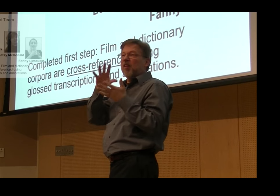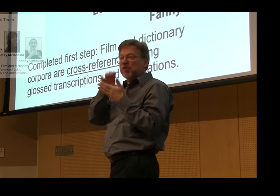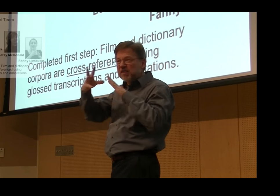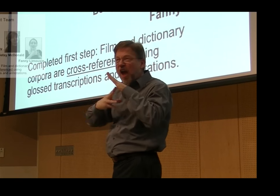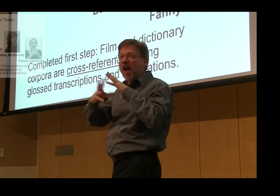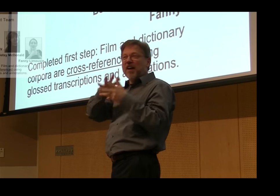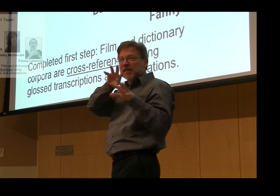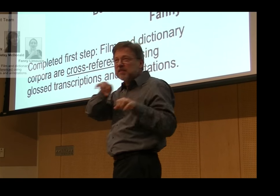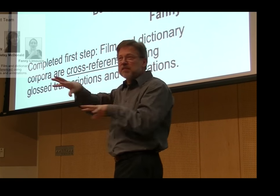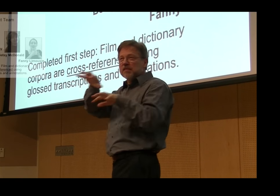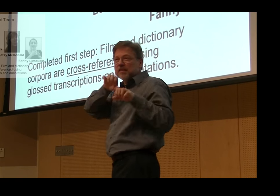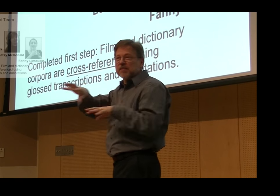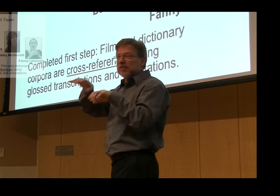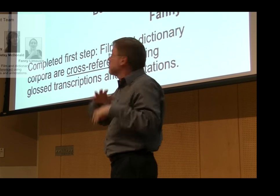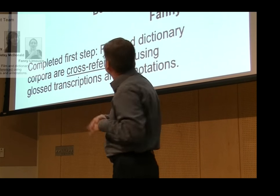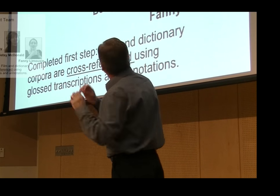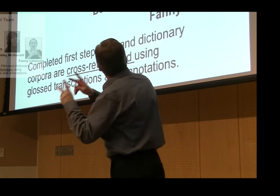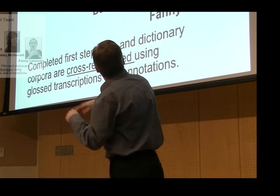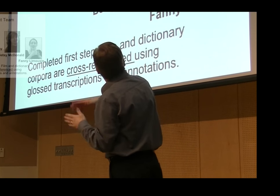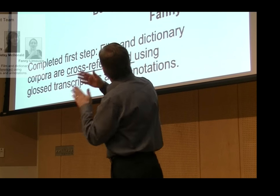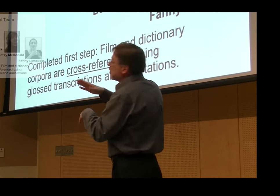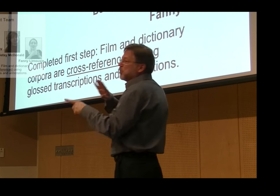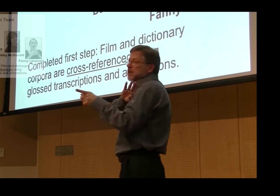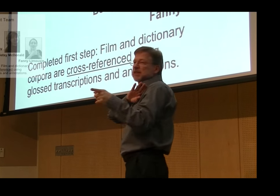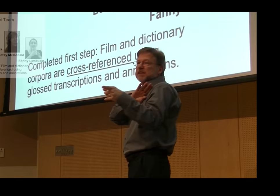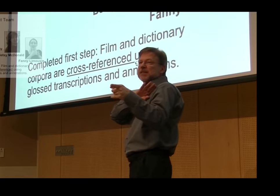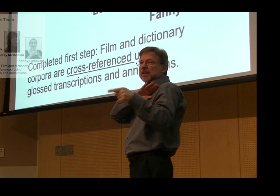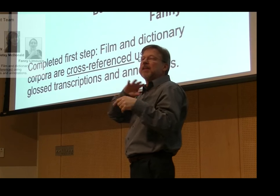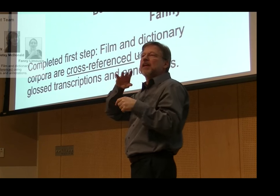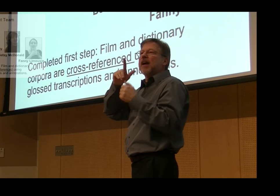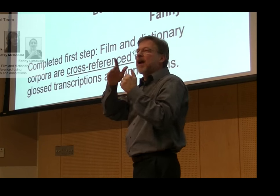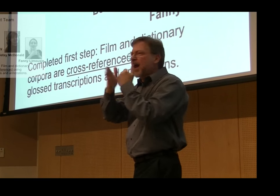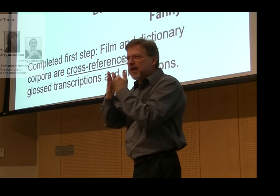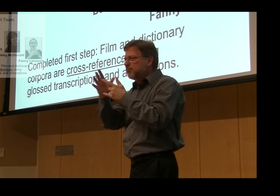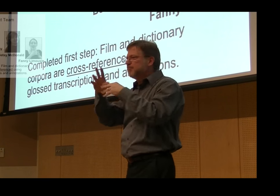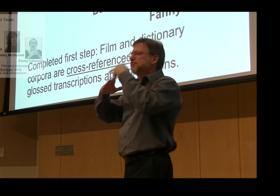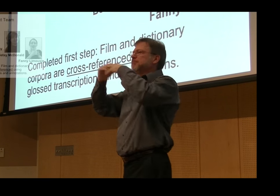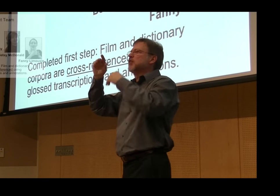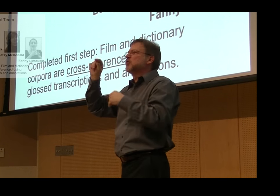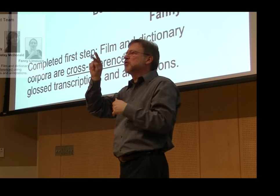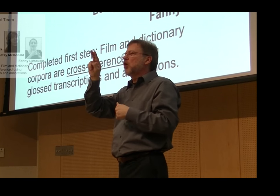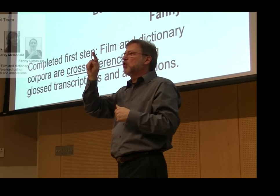all of the programming, et cetera, to create the relationship between all of our sources.